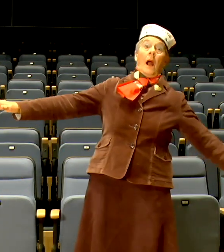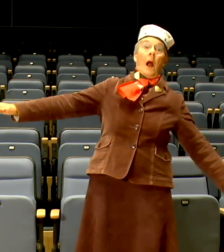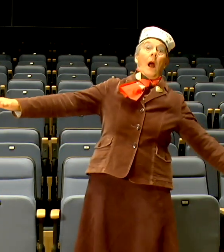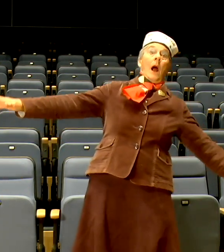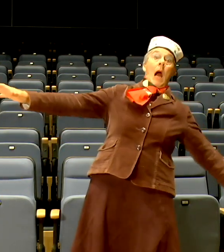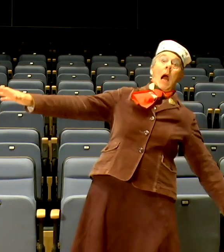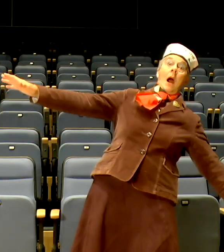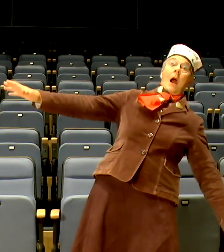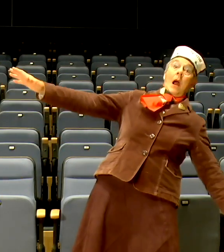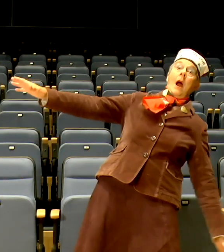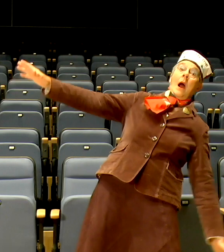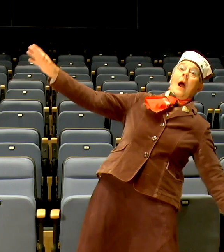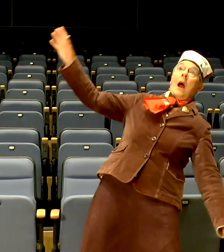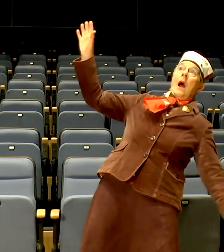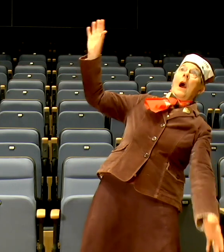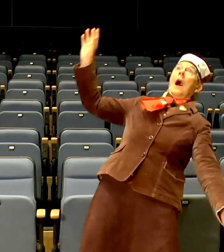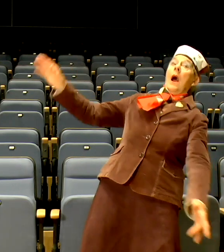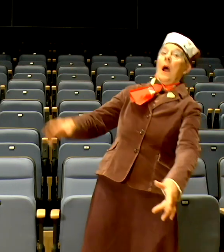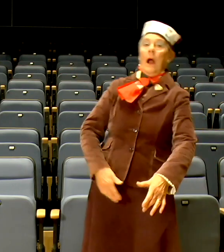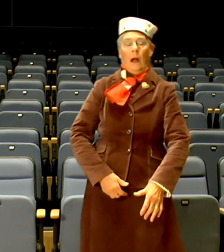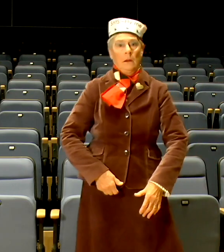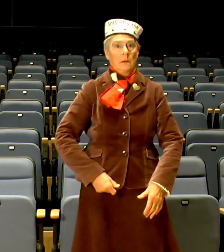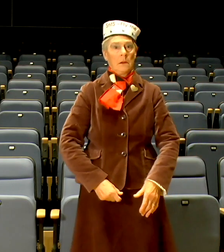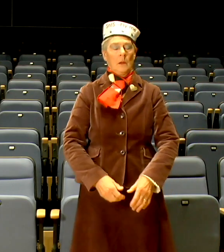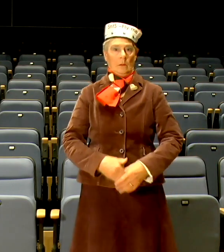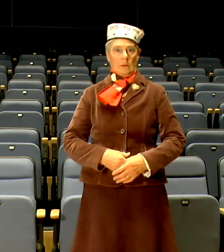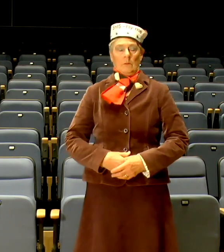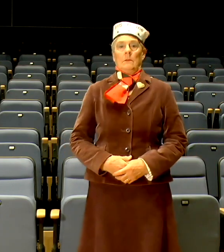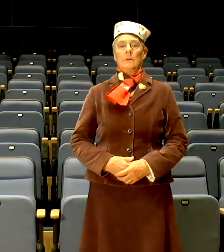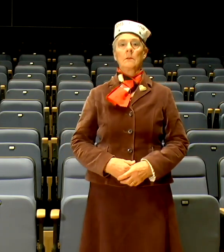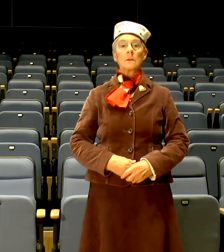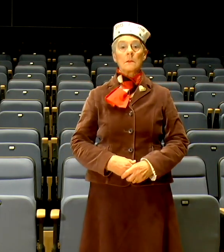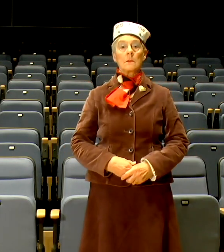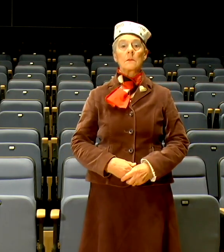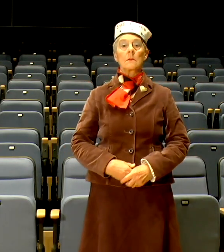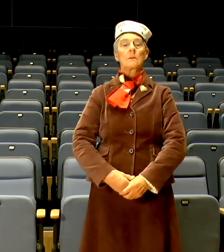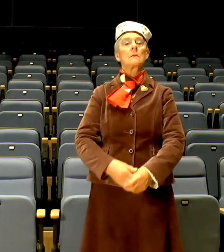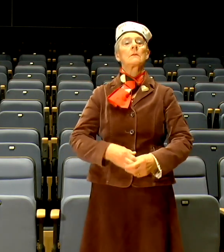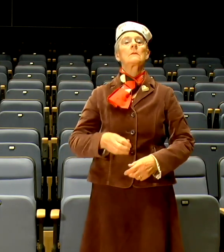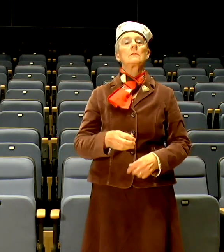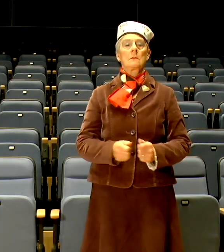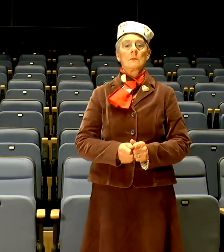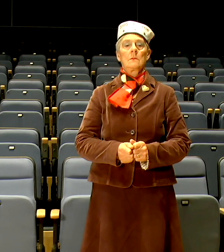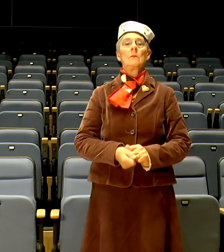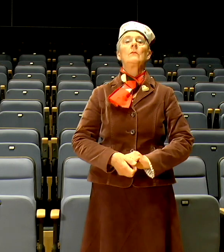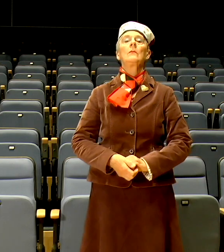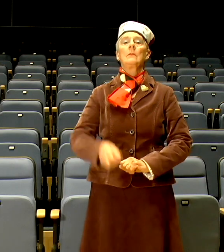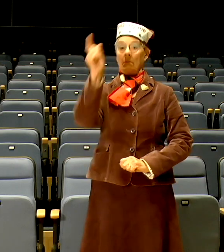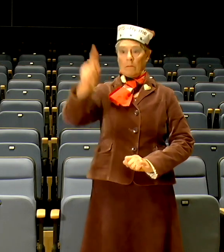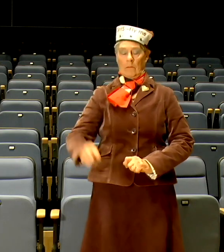and communicational system. In the event of a power cut, turbulence, lightning